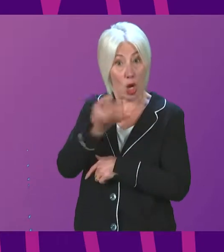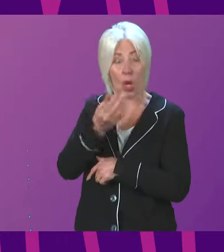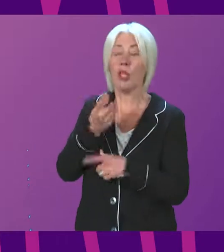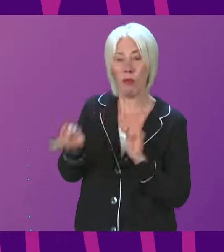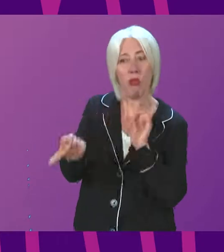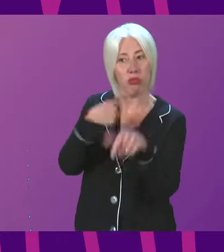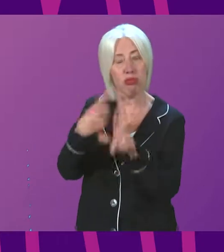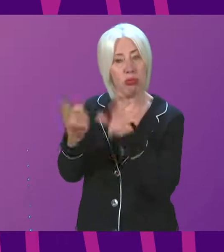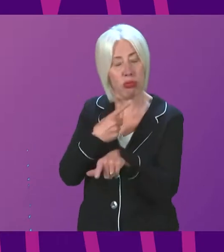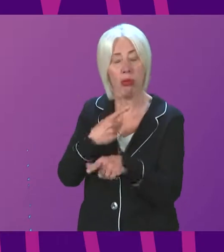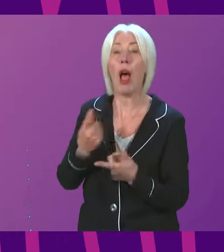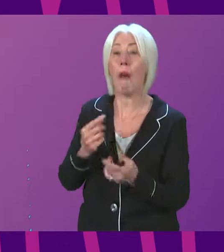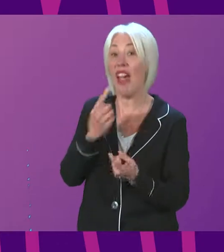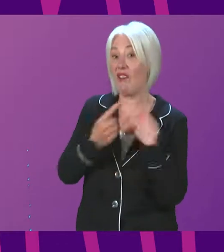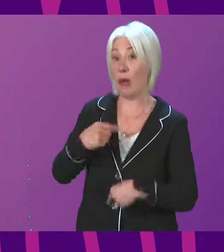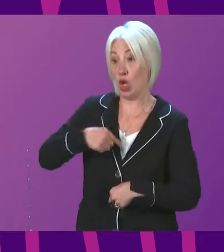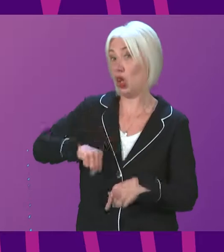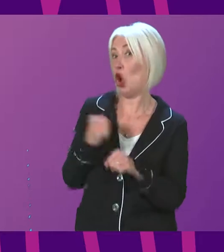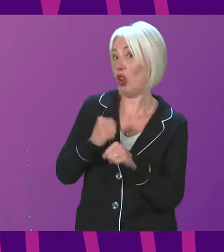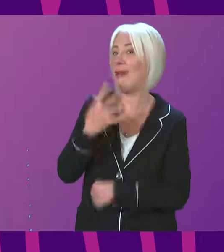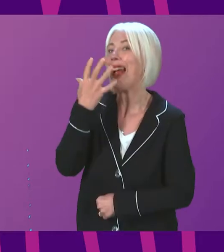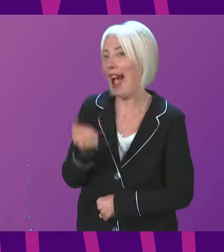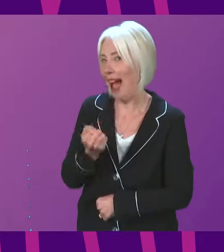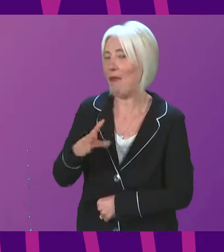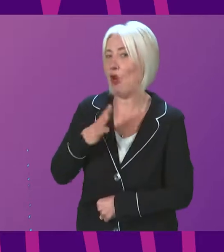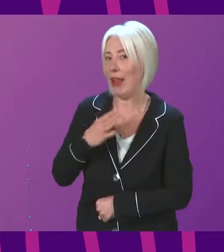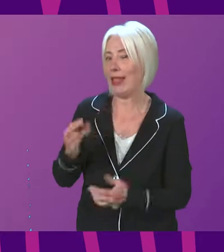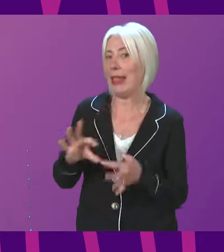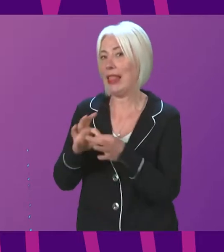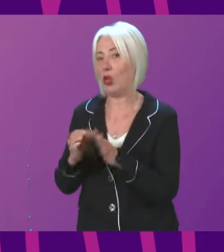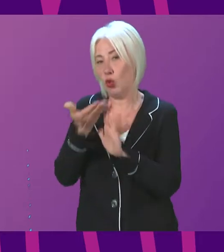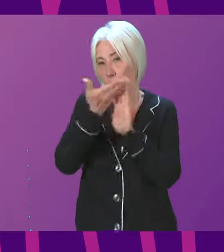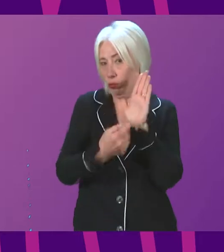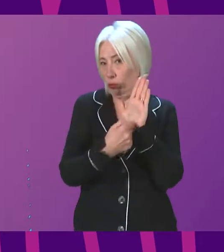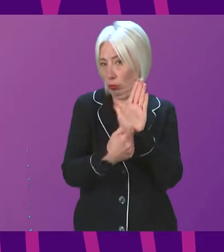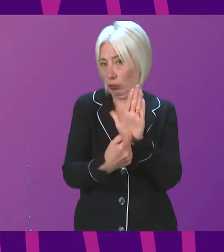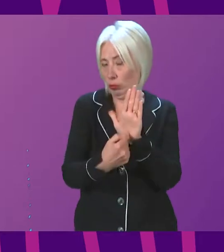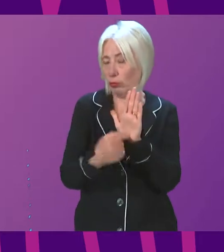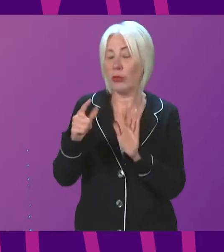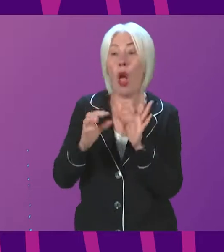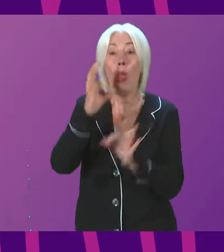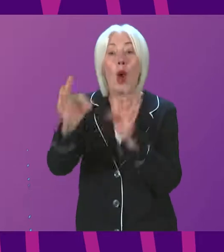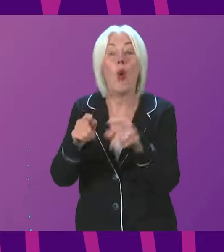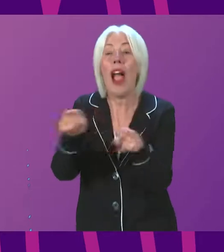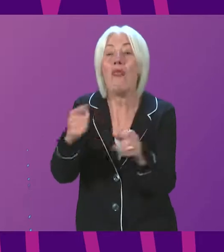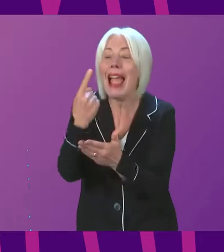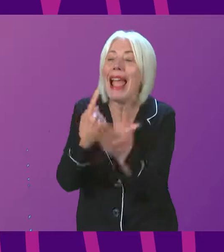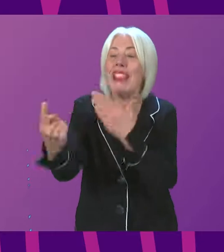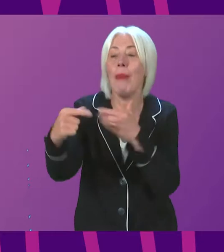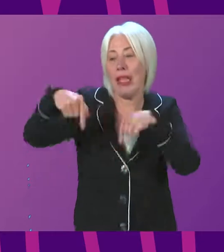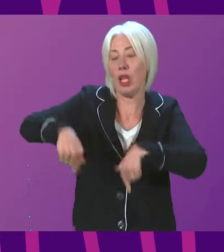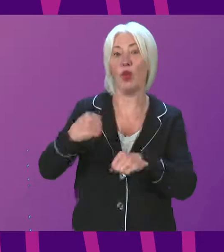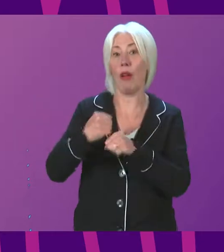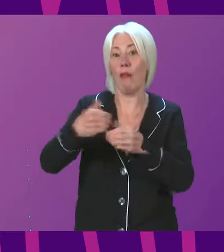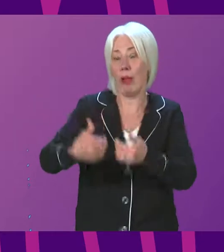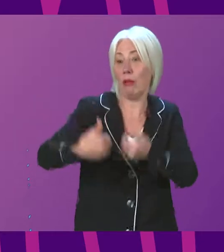about information the Government holds relevant to its terms of reference. The Inquiry operates independently of Government which is